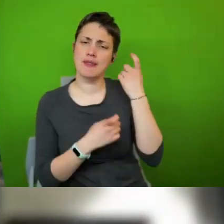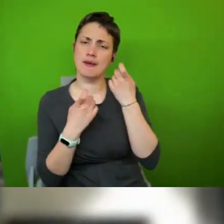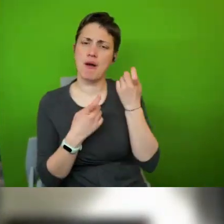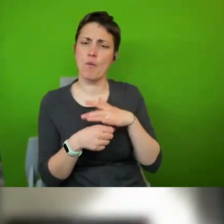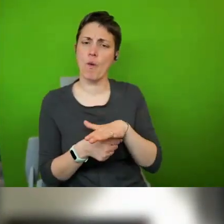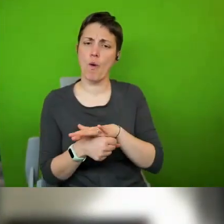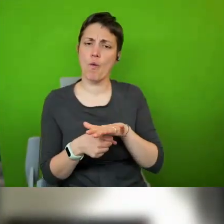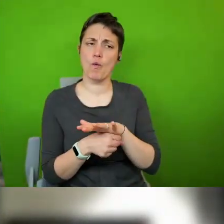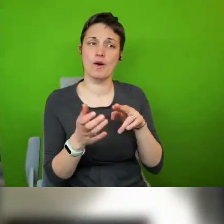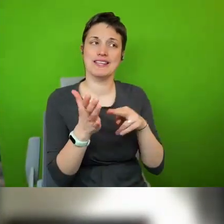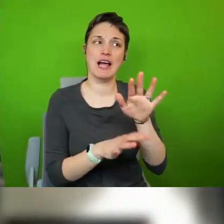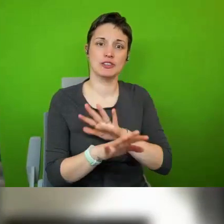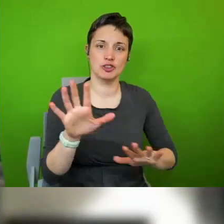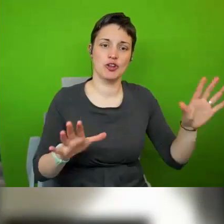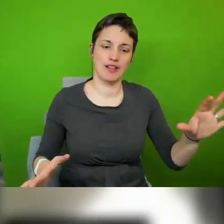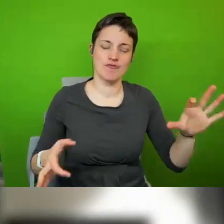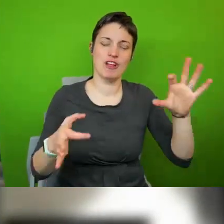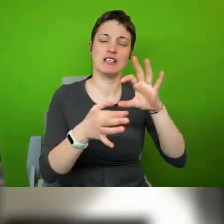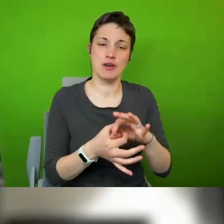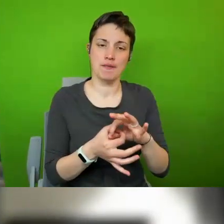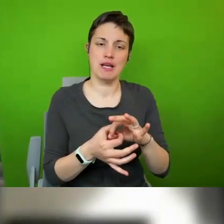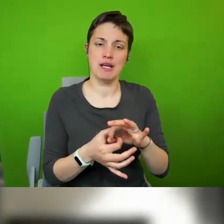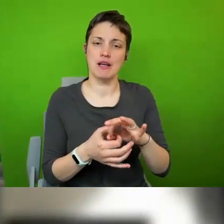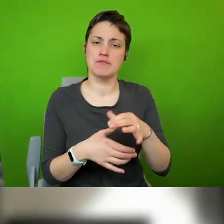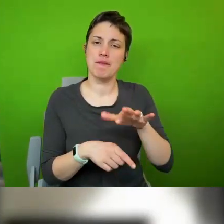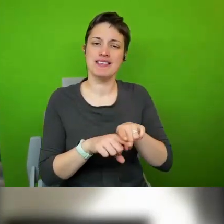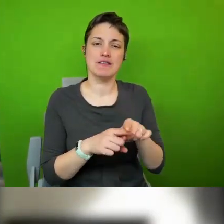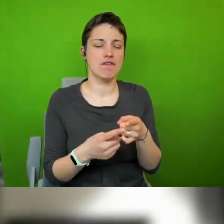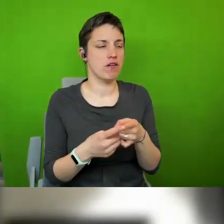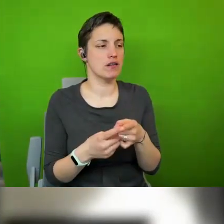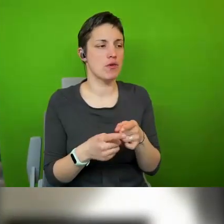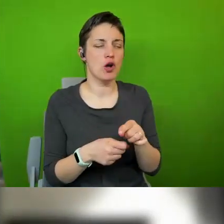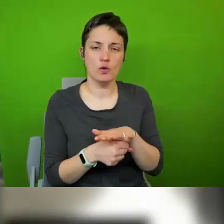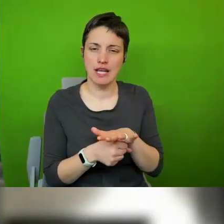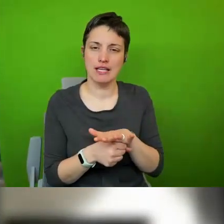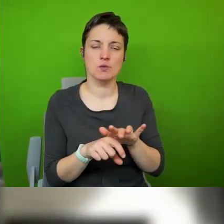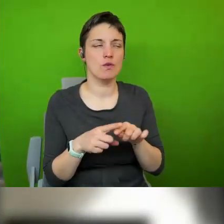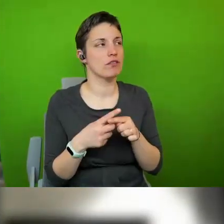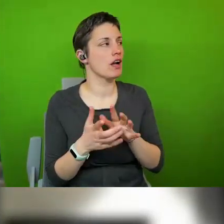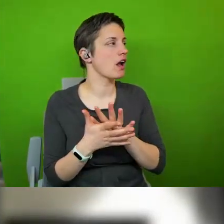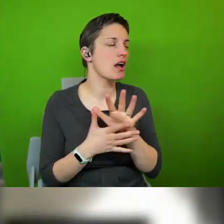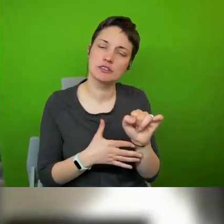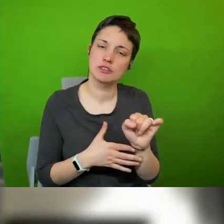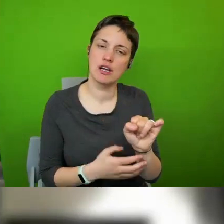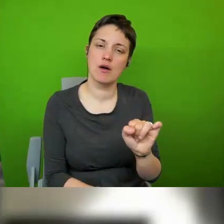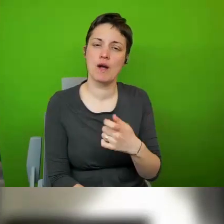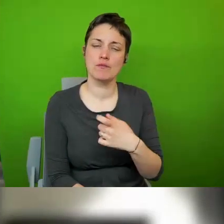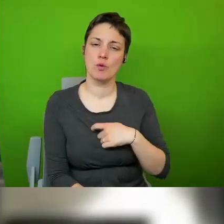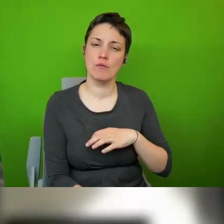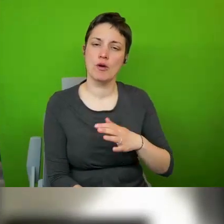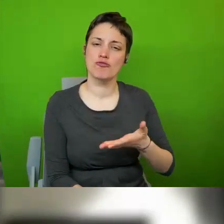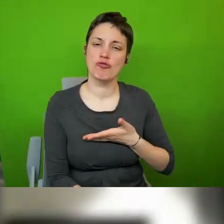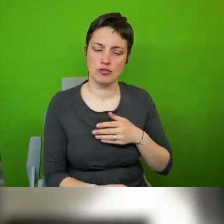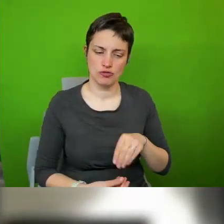may be differing contexts and cultures in which human rights um are made to